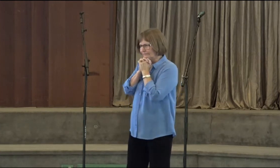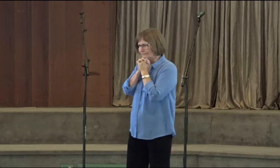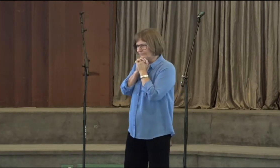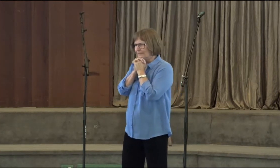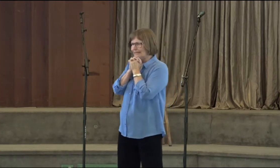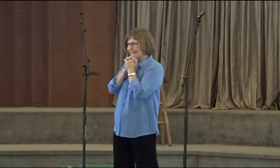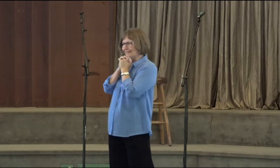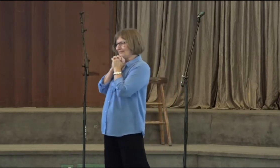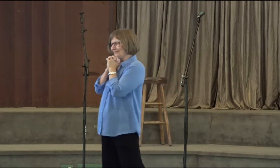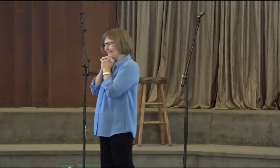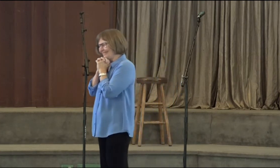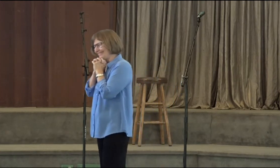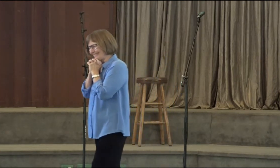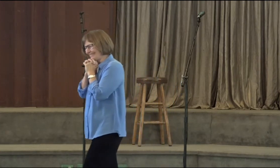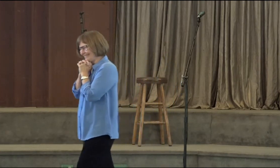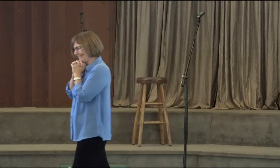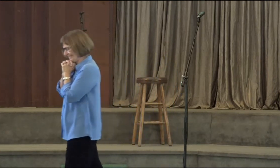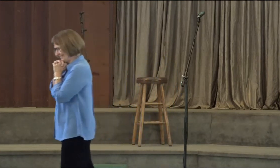Yes.